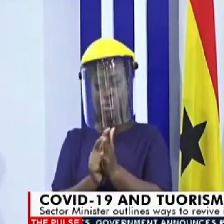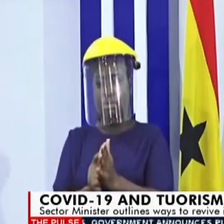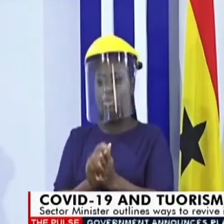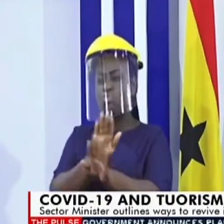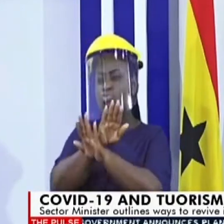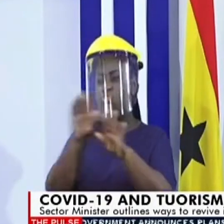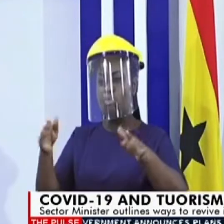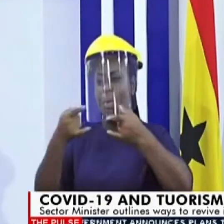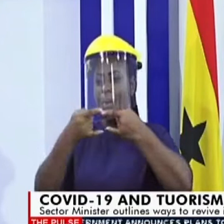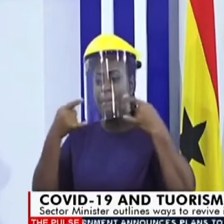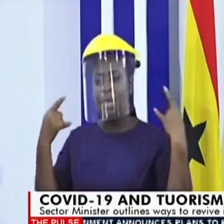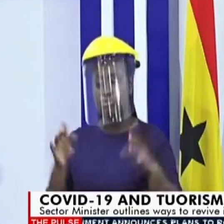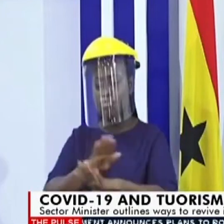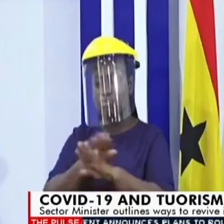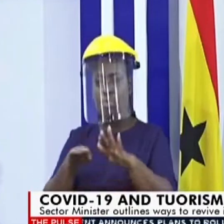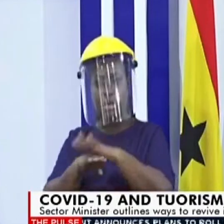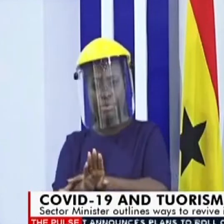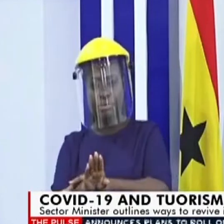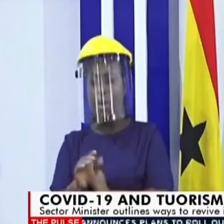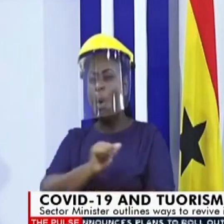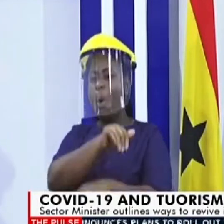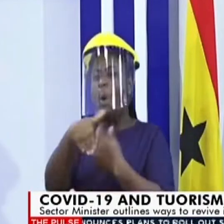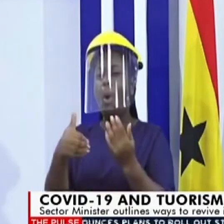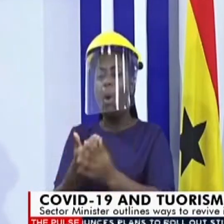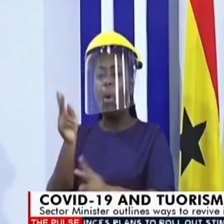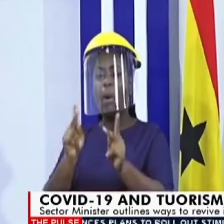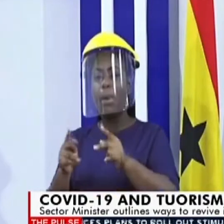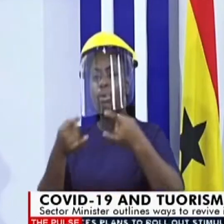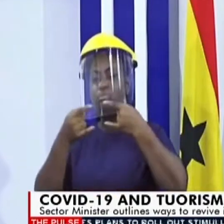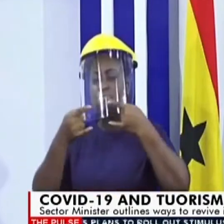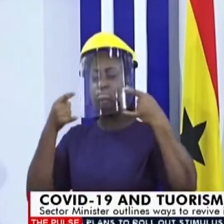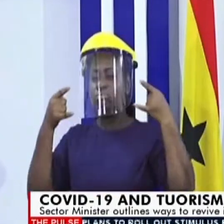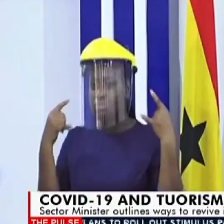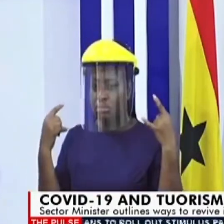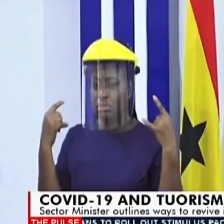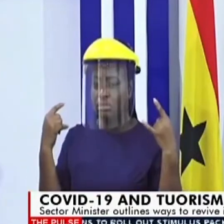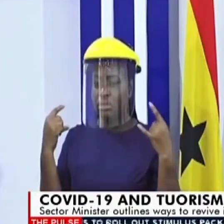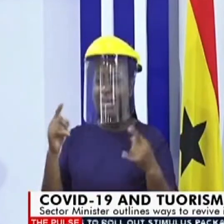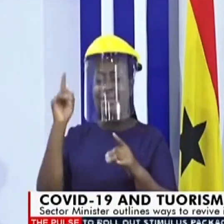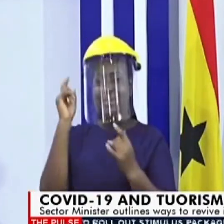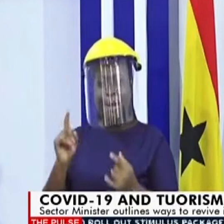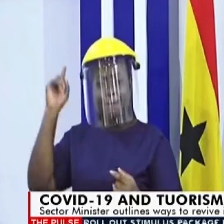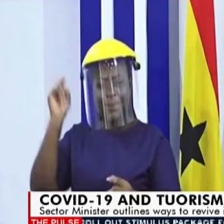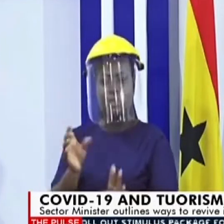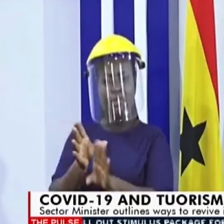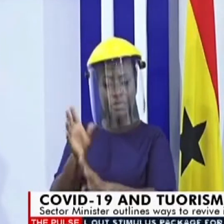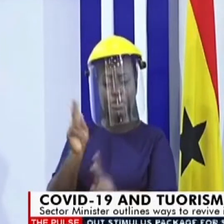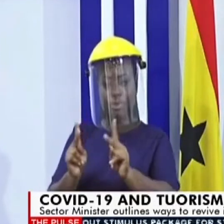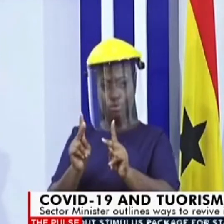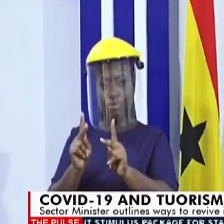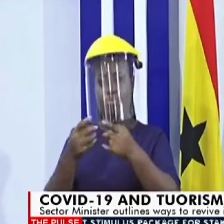signage, and ensure that all patrons are wearing masks on entry, mandatory wearing of masks and